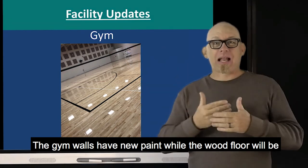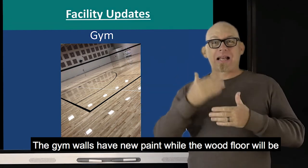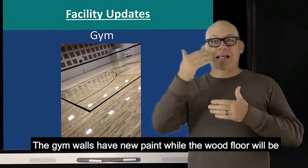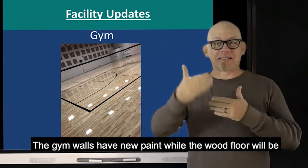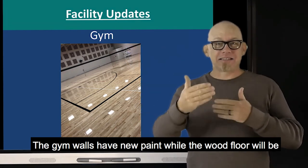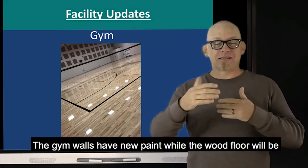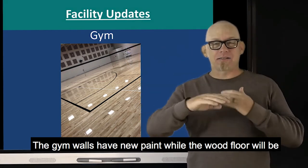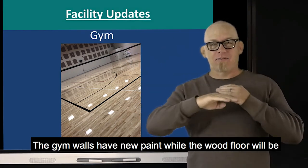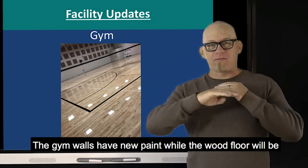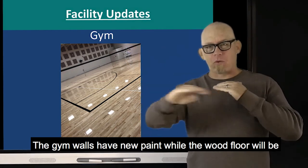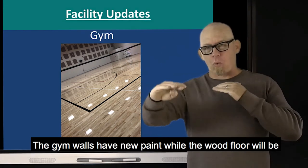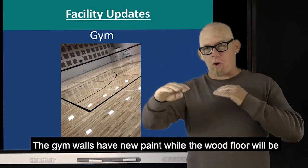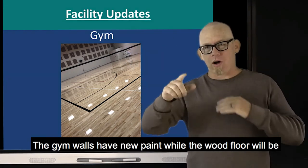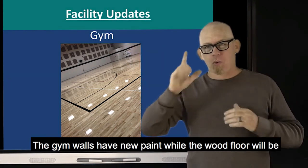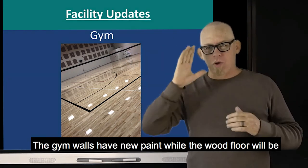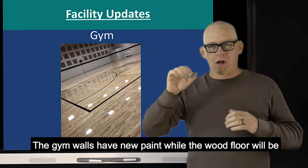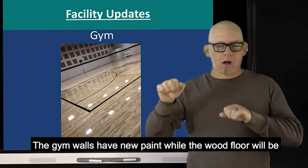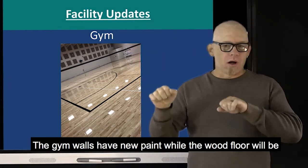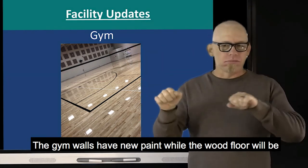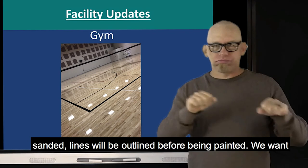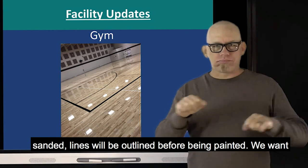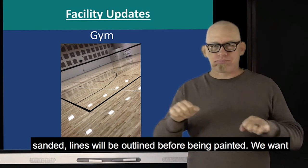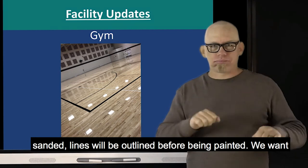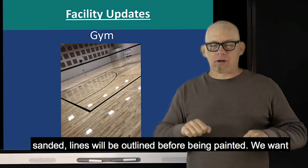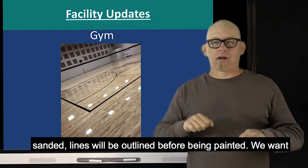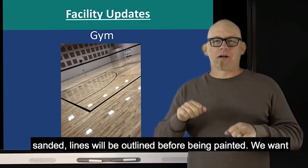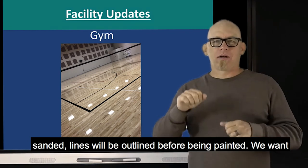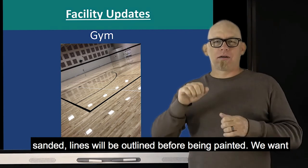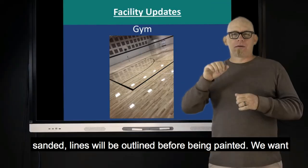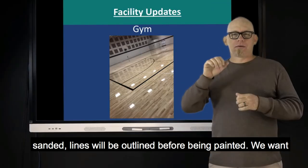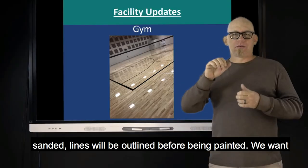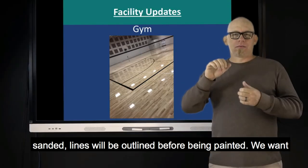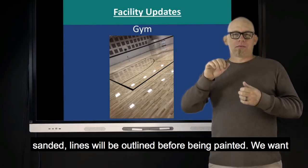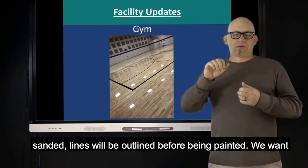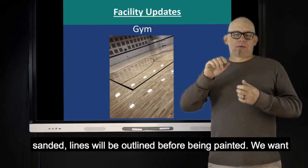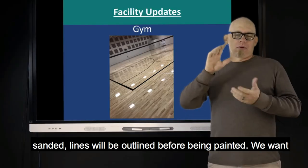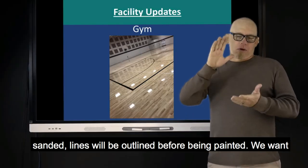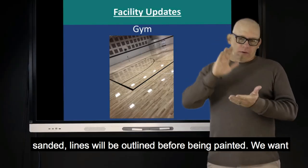for all the walls, and the floor will be refurbished.